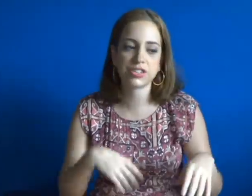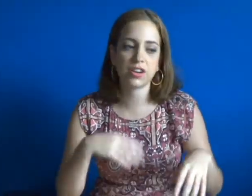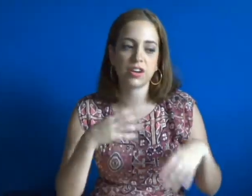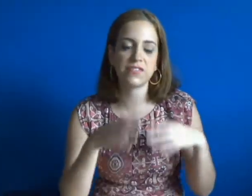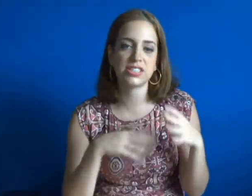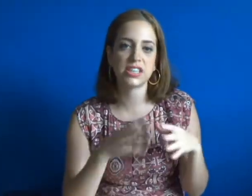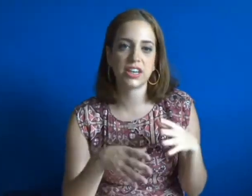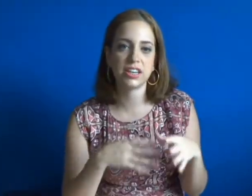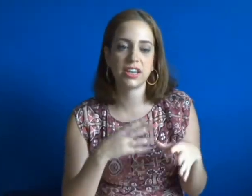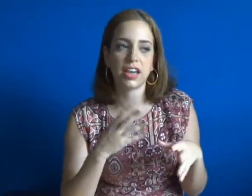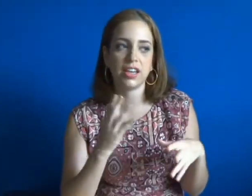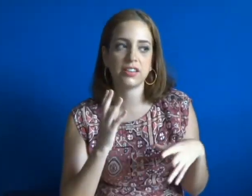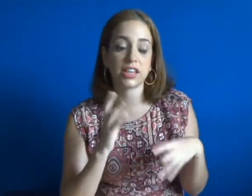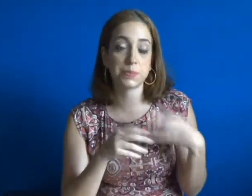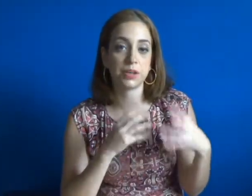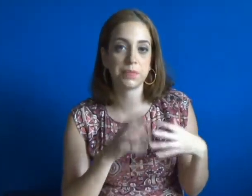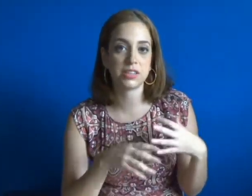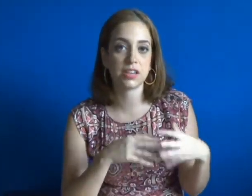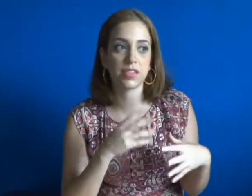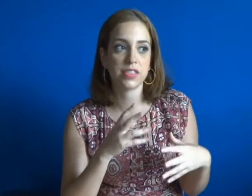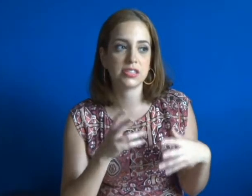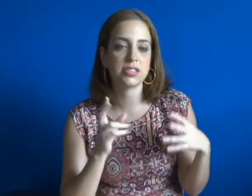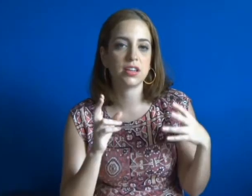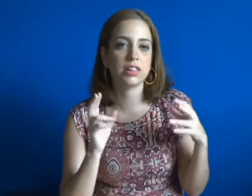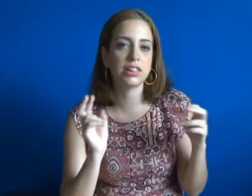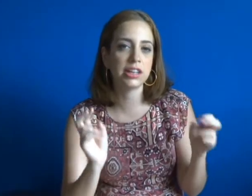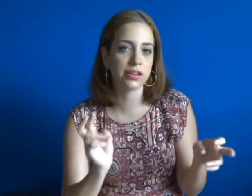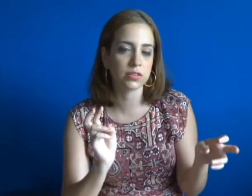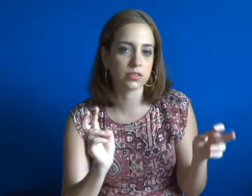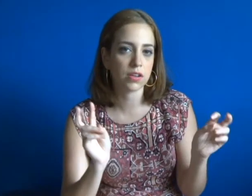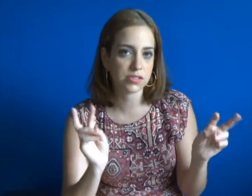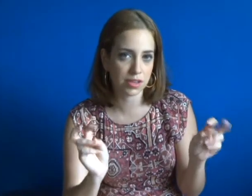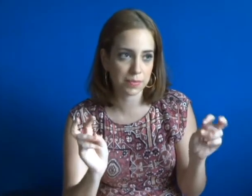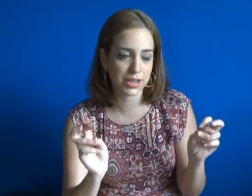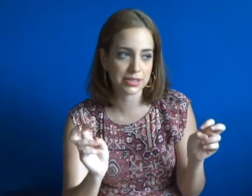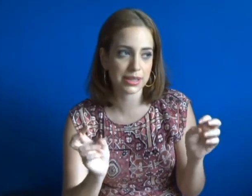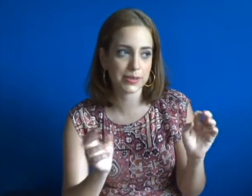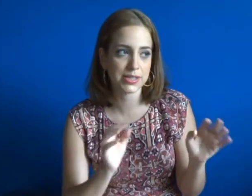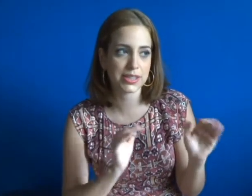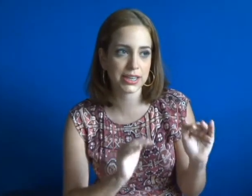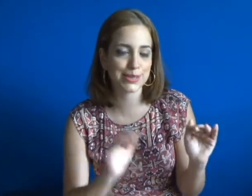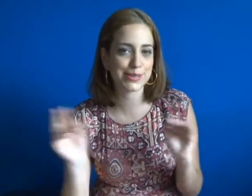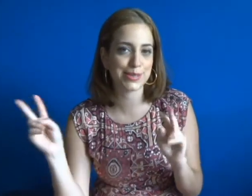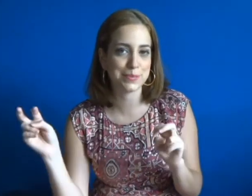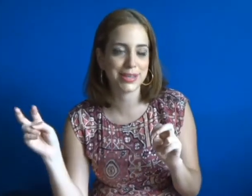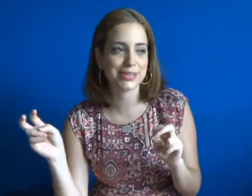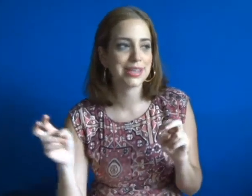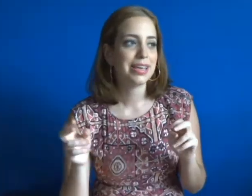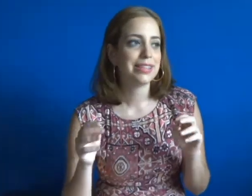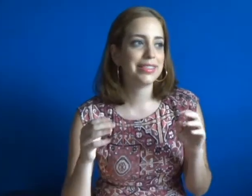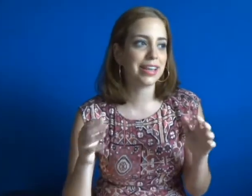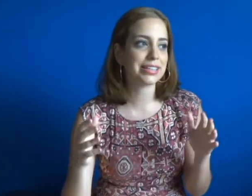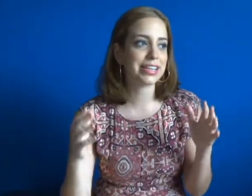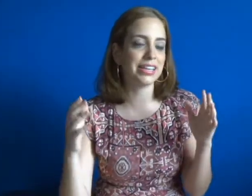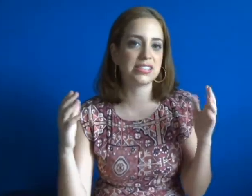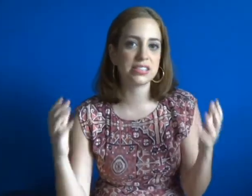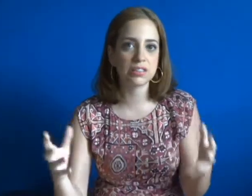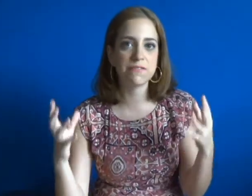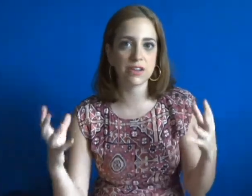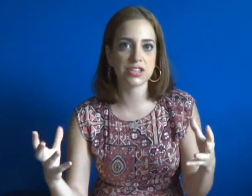Soldiers are investigating and experimenting on these little zombies, like these kids' zombies that can still